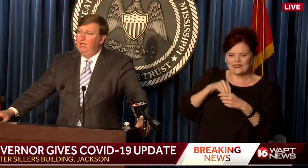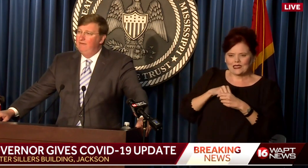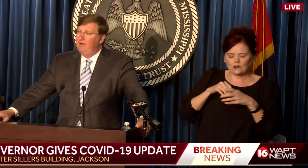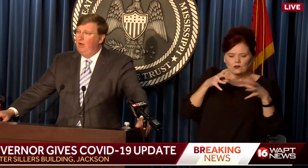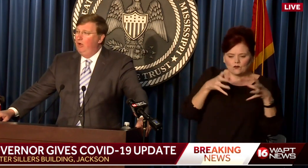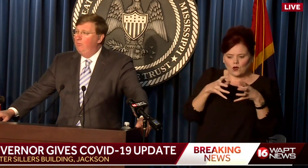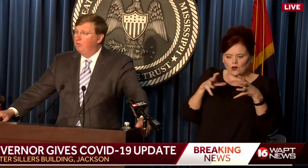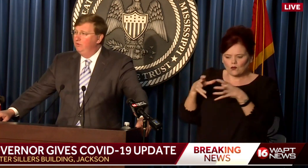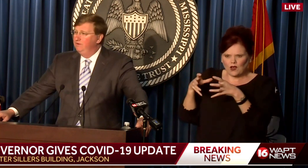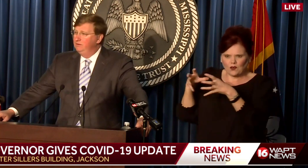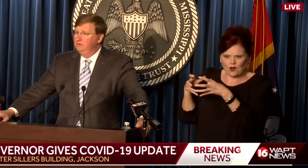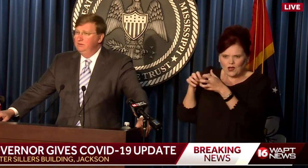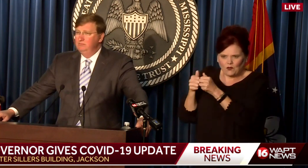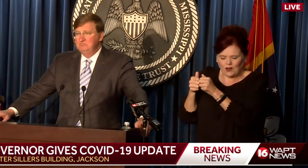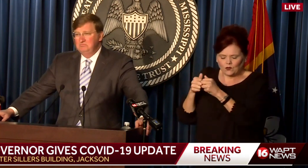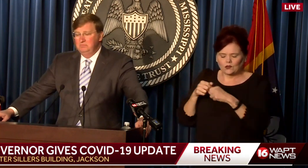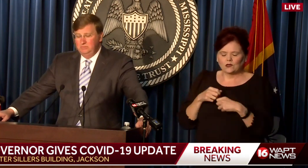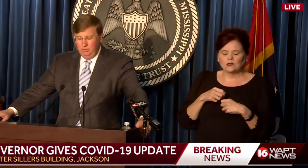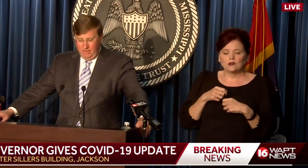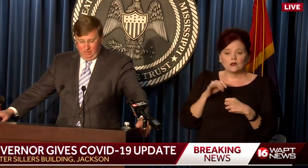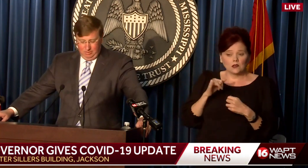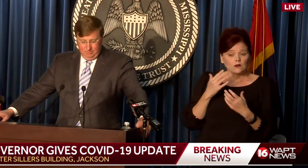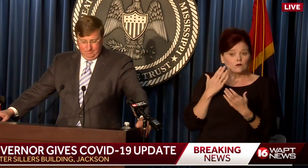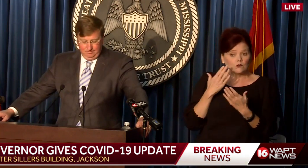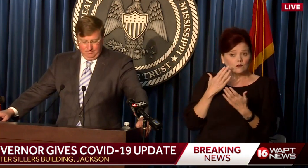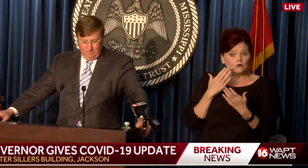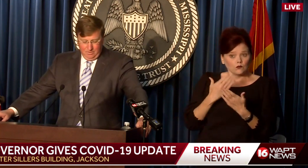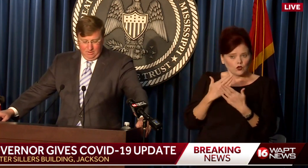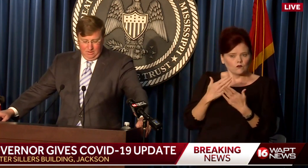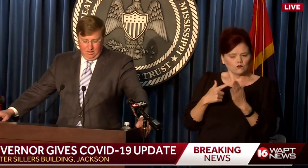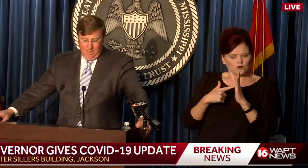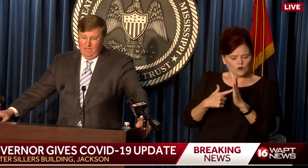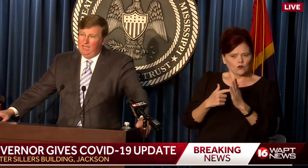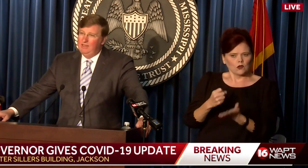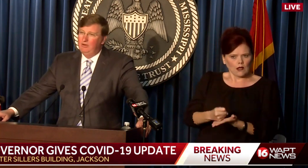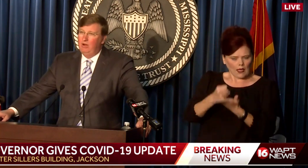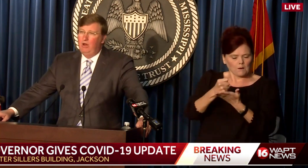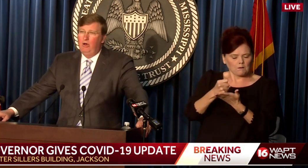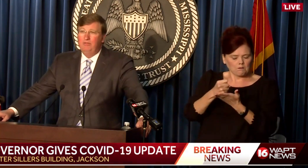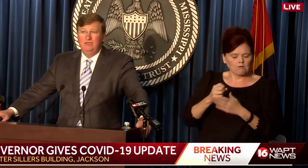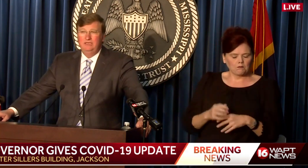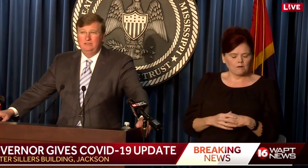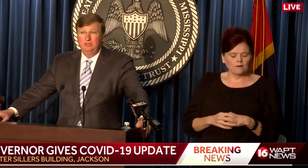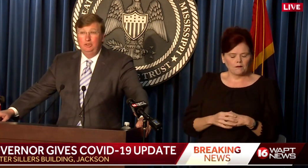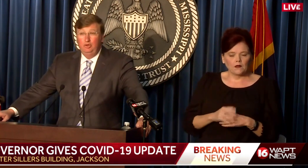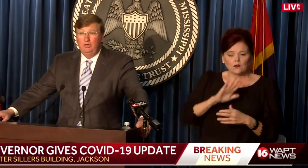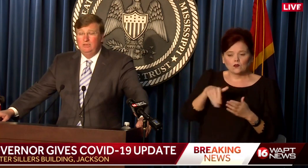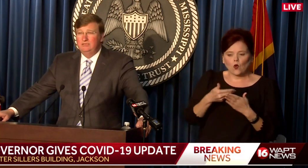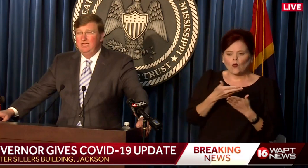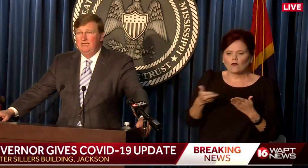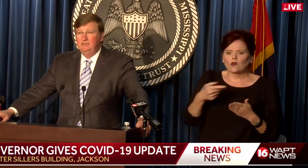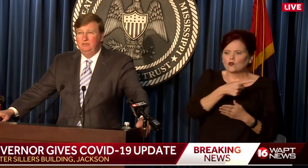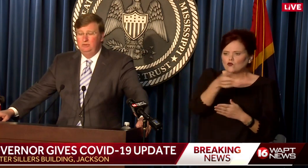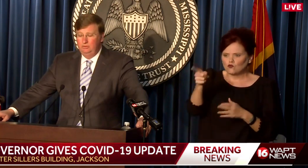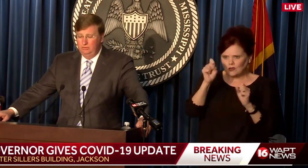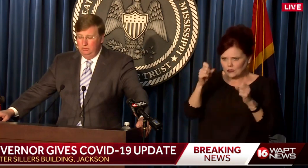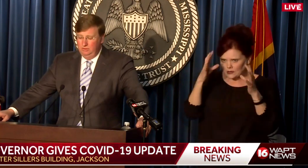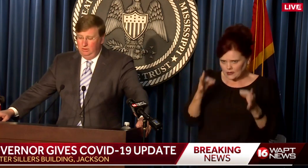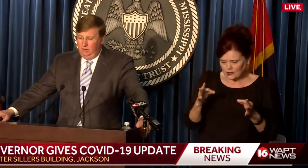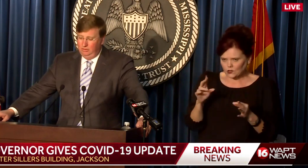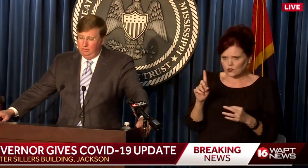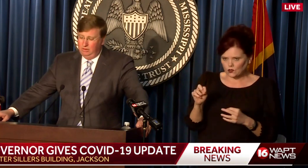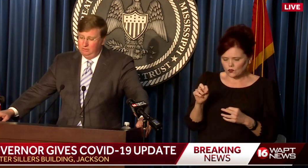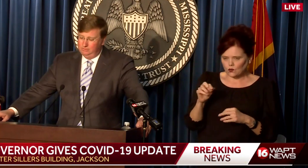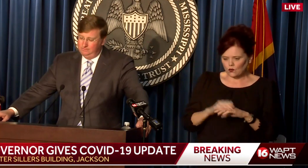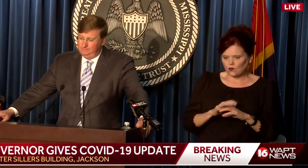have all proven to help, and they're all things you can decide to do